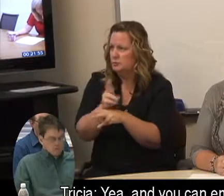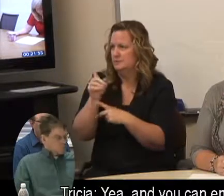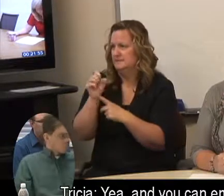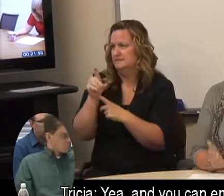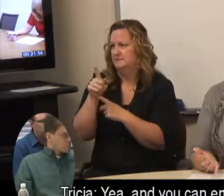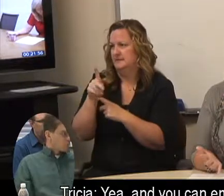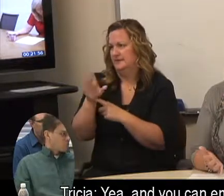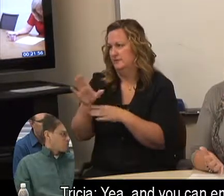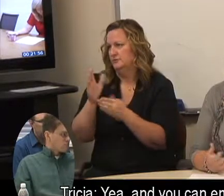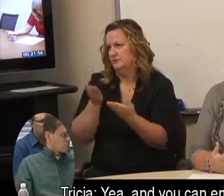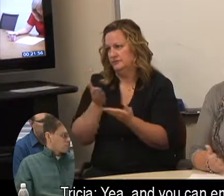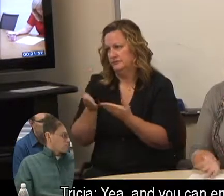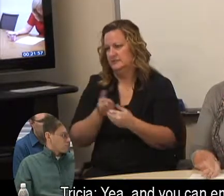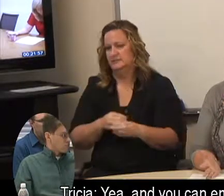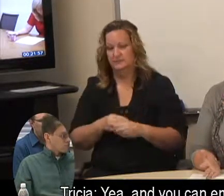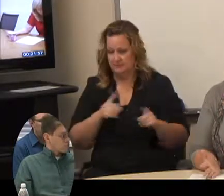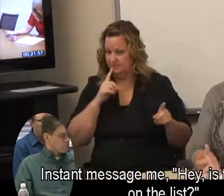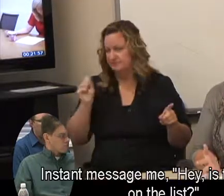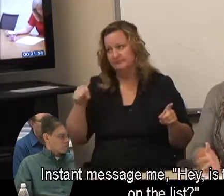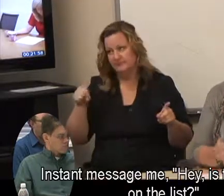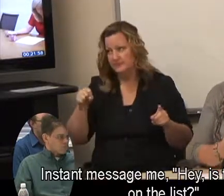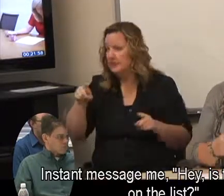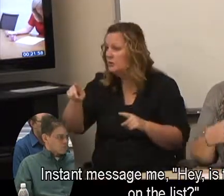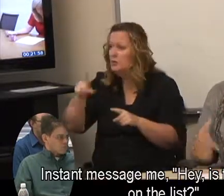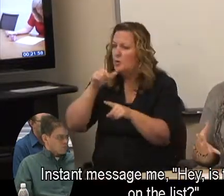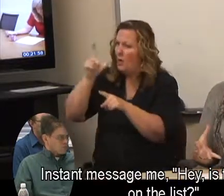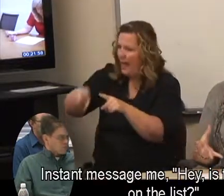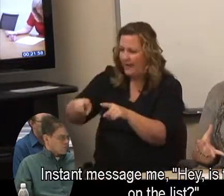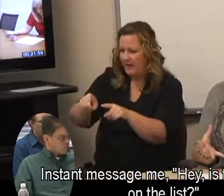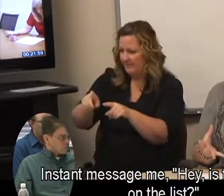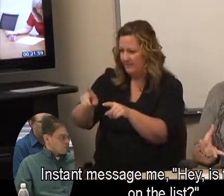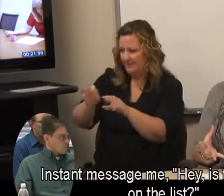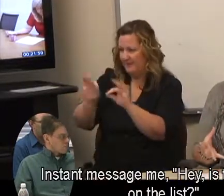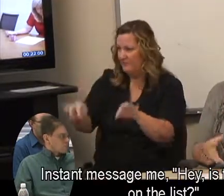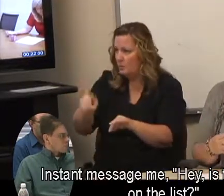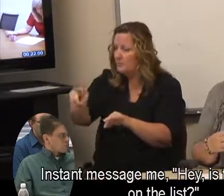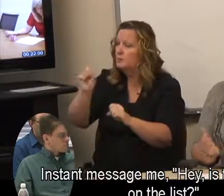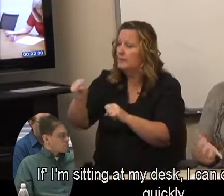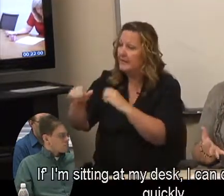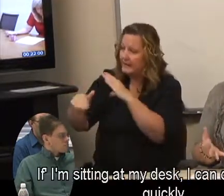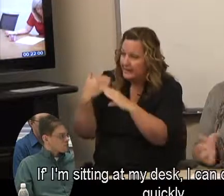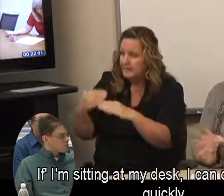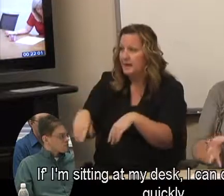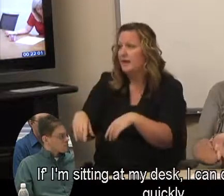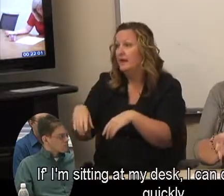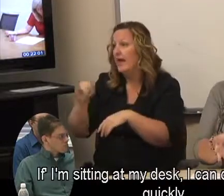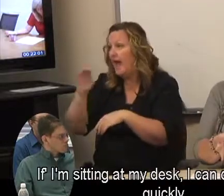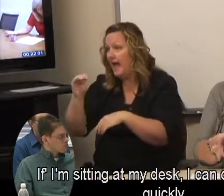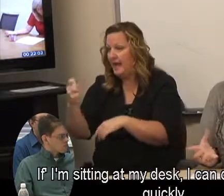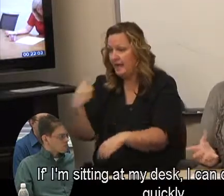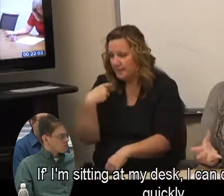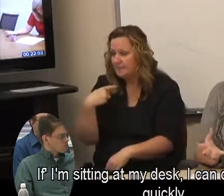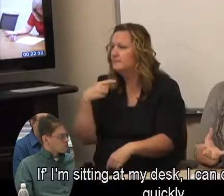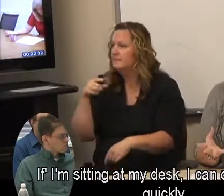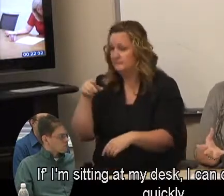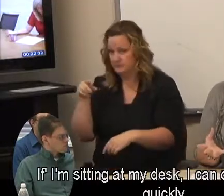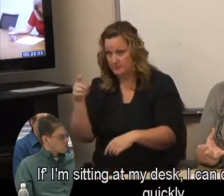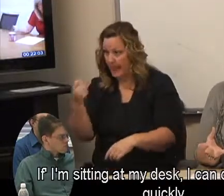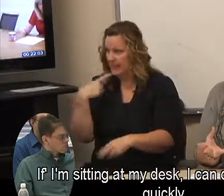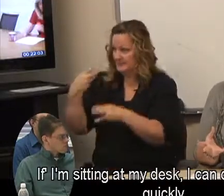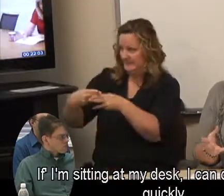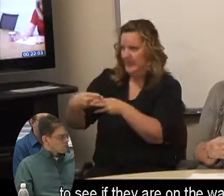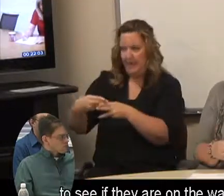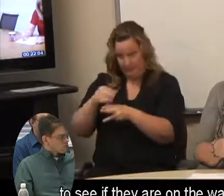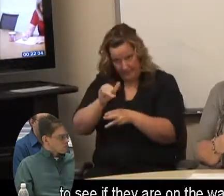Yeah, and you can email me, instant message me, hey, is this person on the list? I can check. If I'm sitting at my desk, I can check really